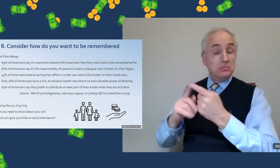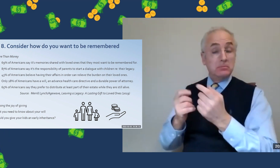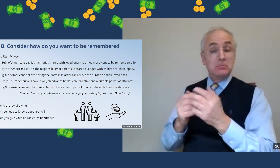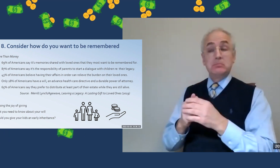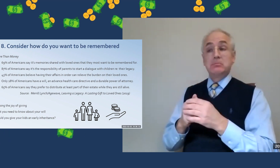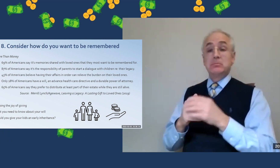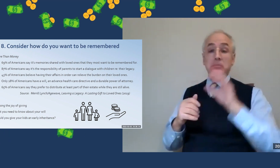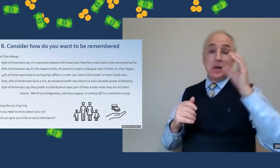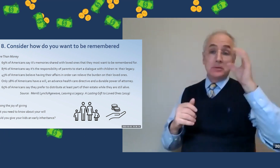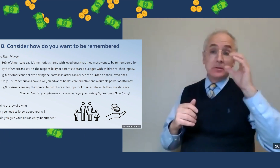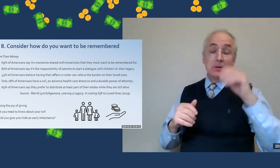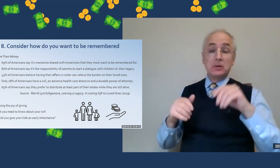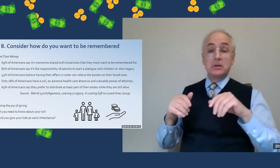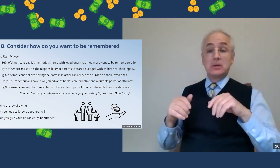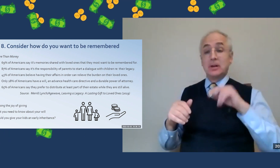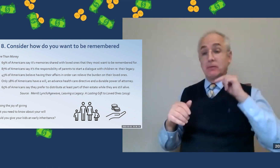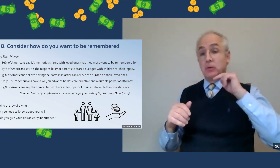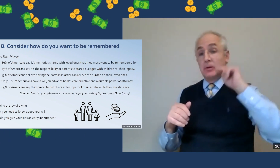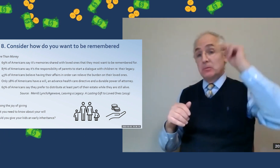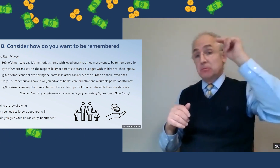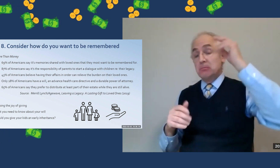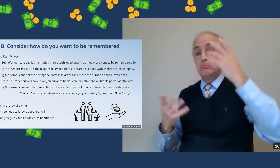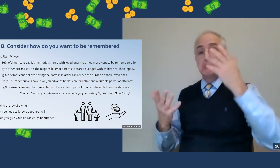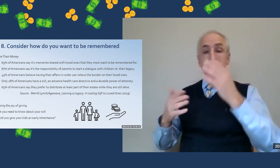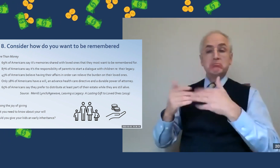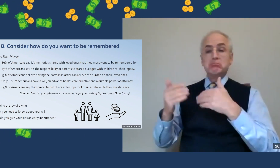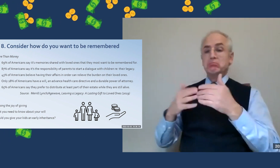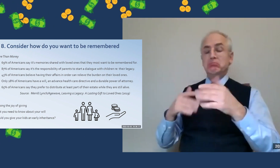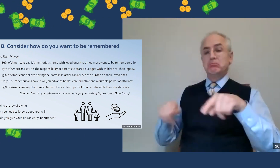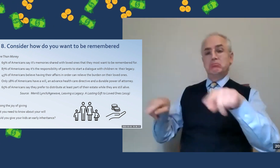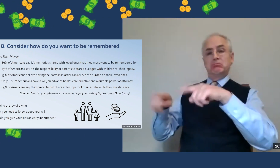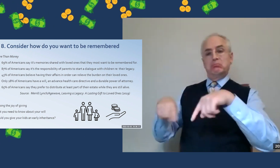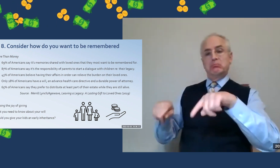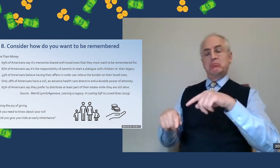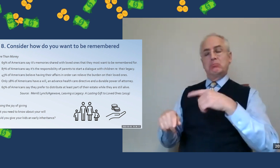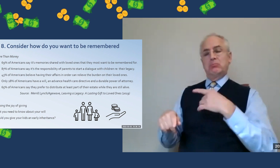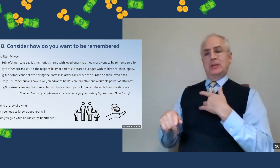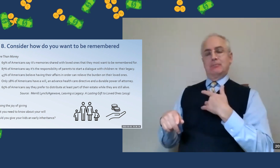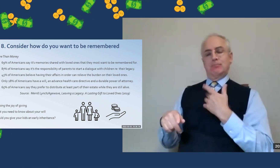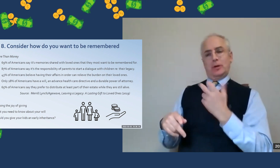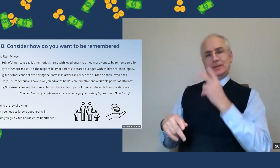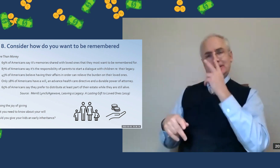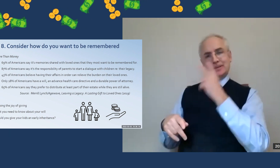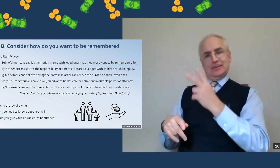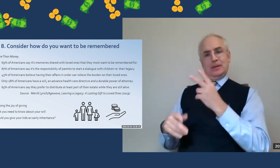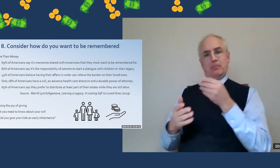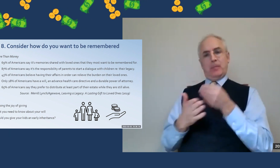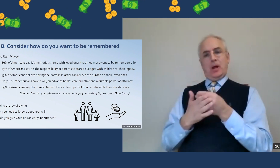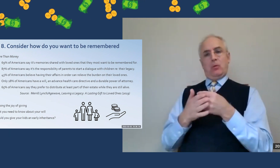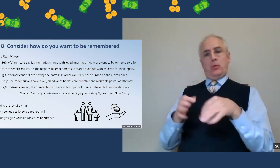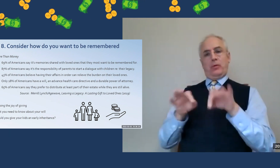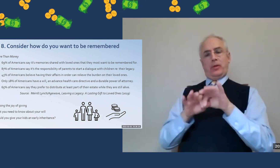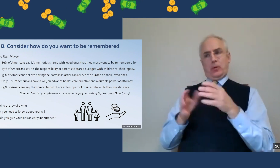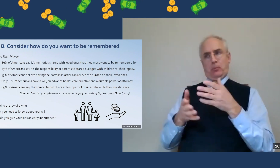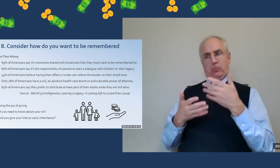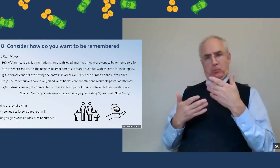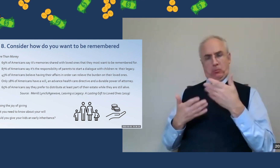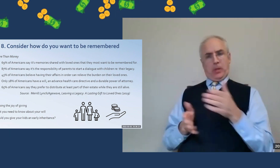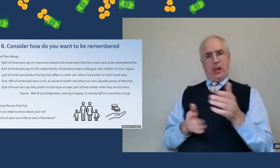decide that they want to share with their friends, with their families, nieces, nephews, children, whatever the case they be, so they